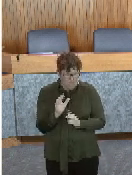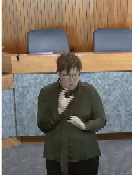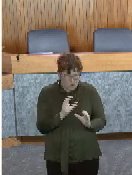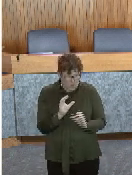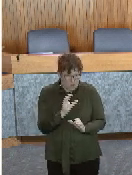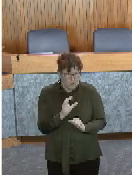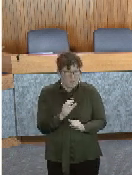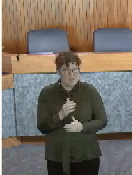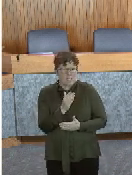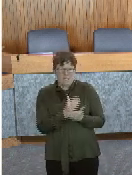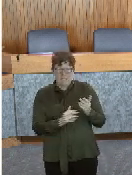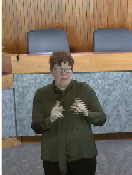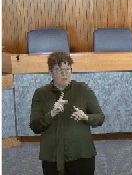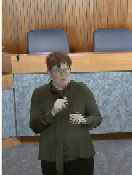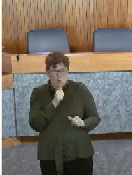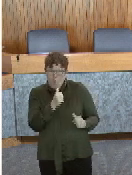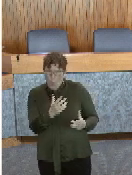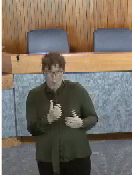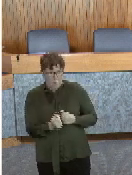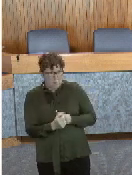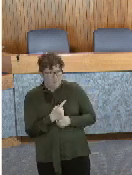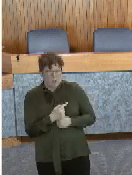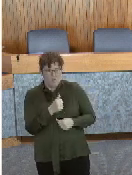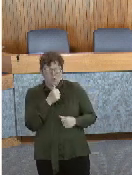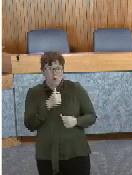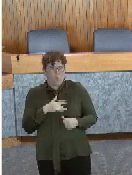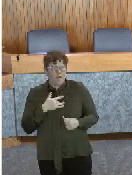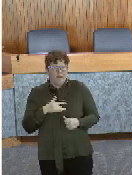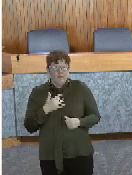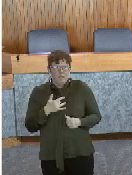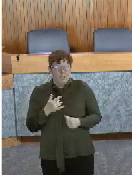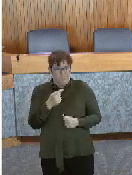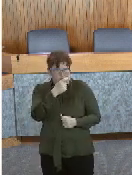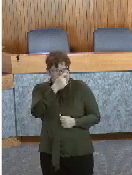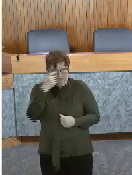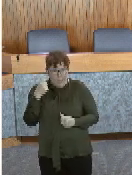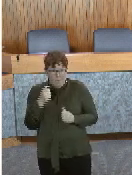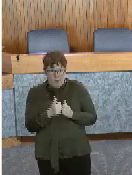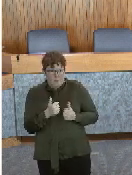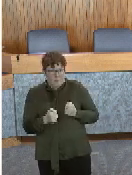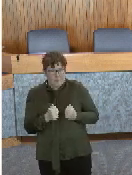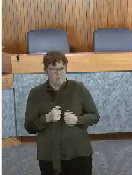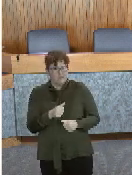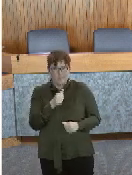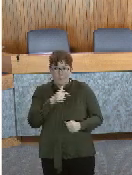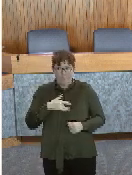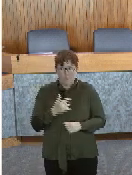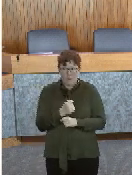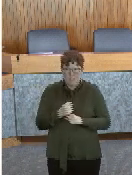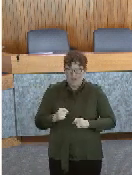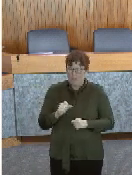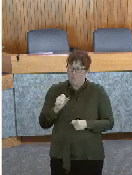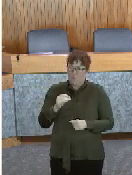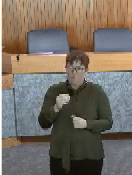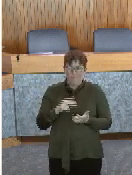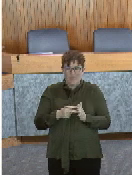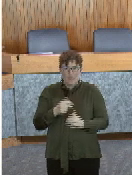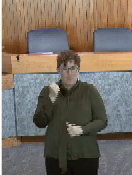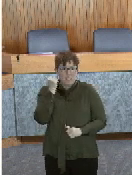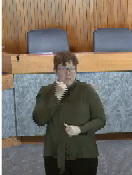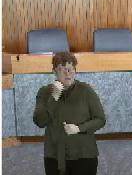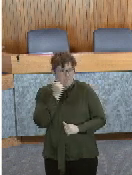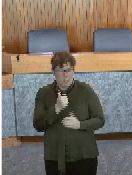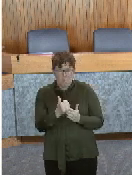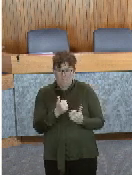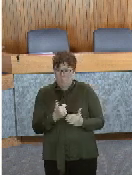people that we know don't want to get notified. They don't want to be triggered by that text or they don't feel it's safe. So they go in every single day before they leave for